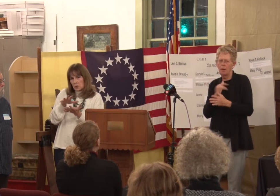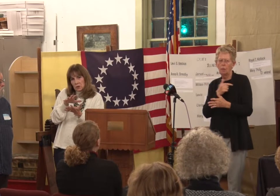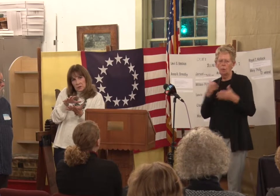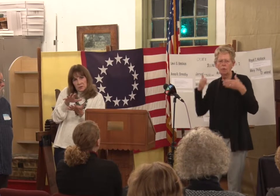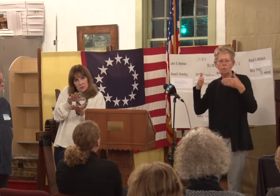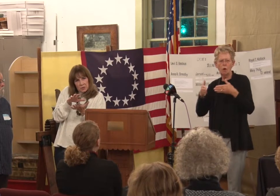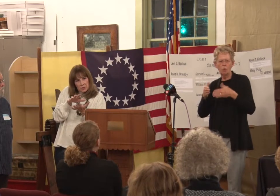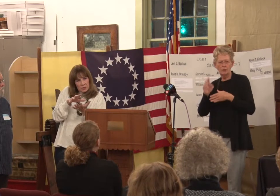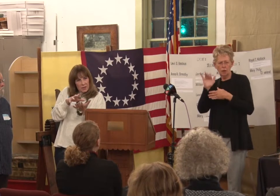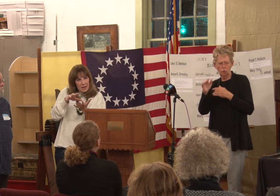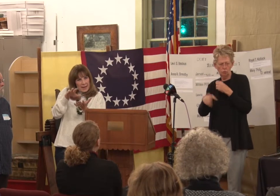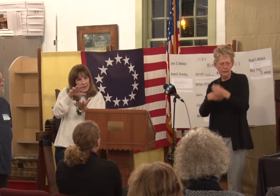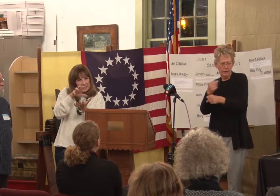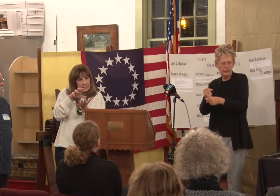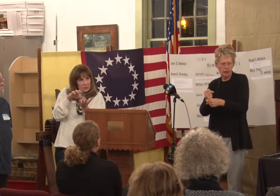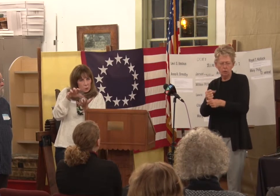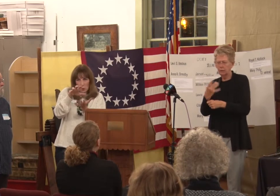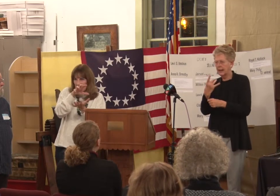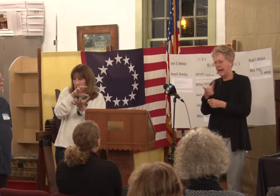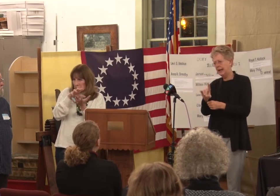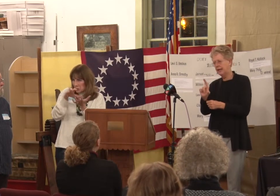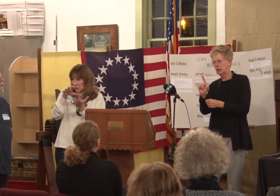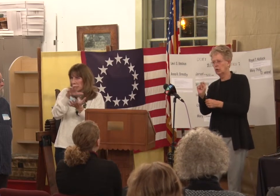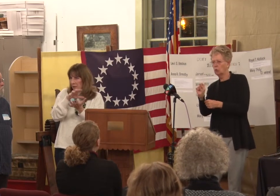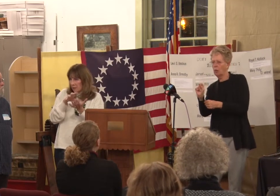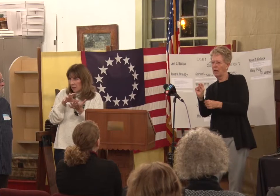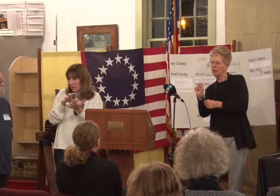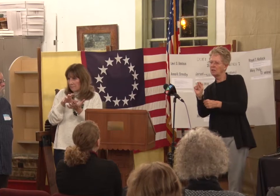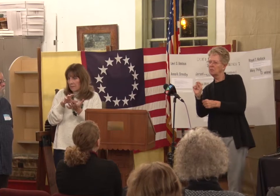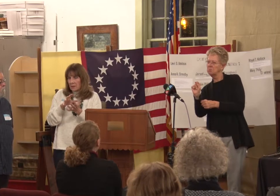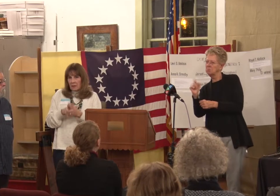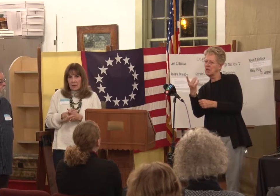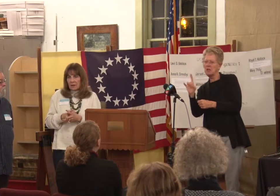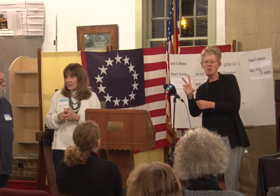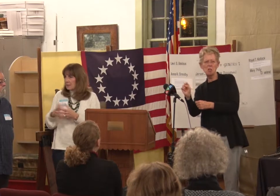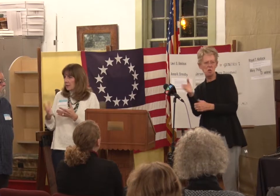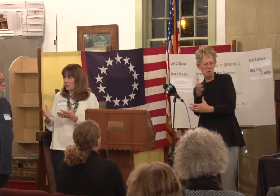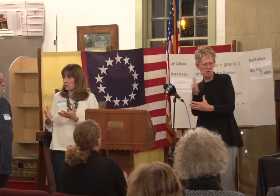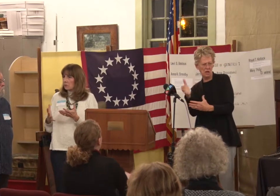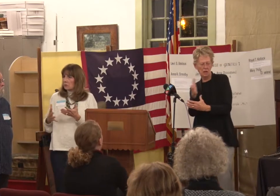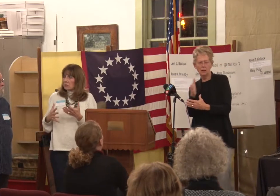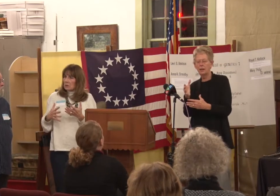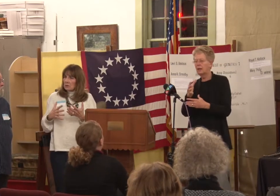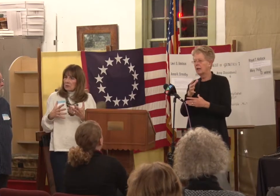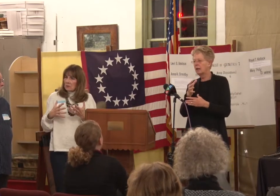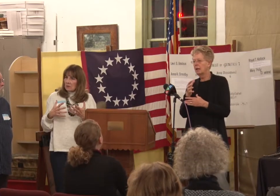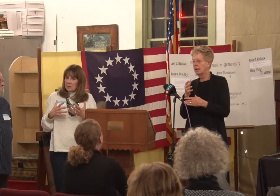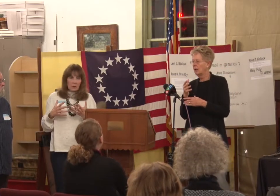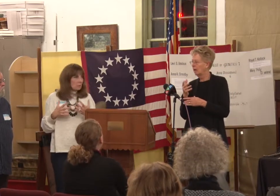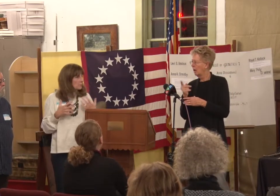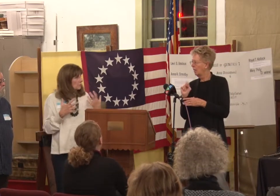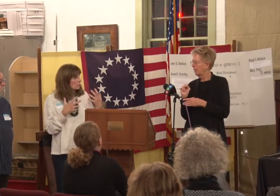earliest years, 18, 20, 30, in there. And then together we'll help you